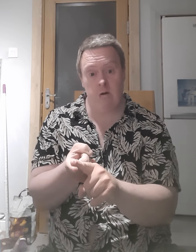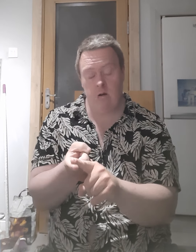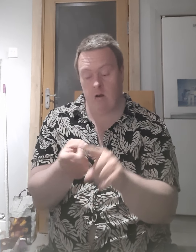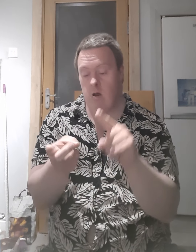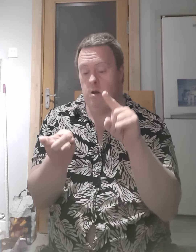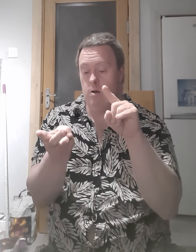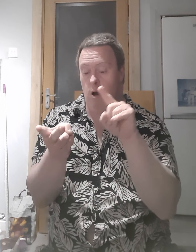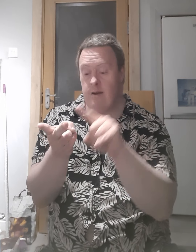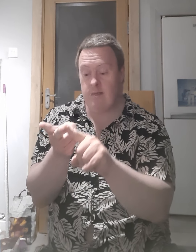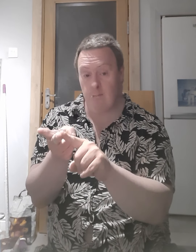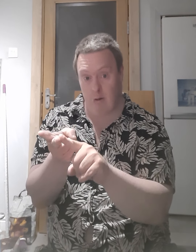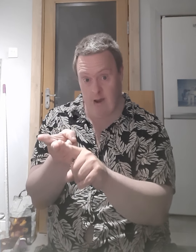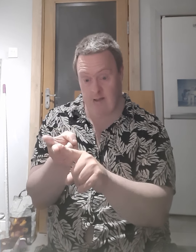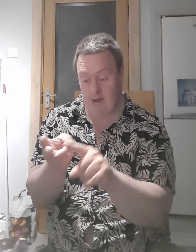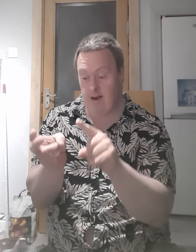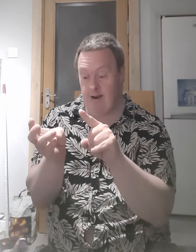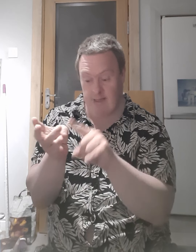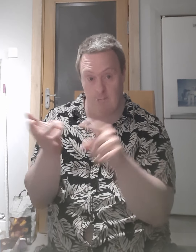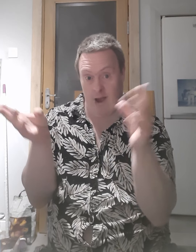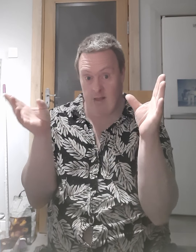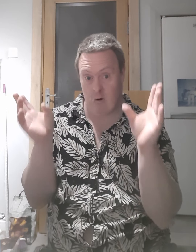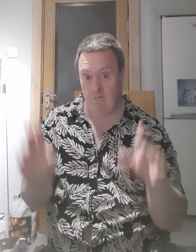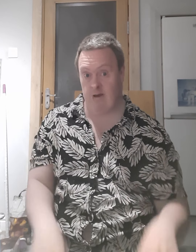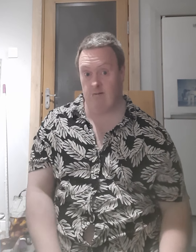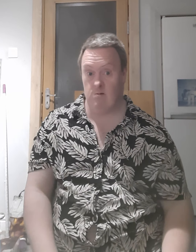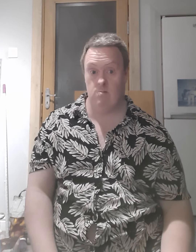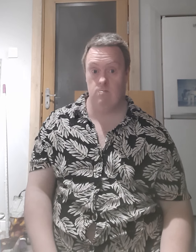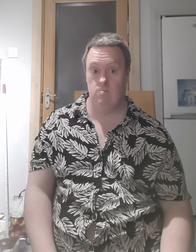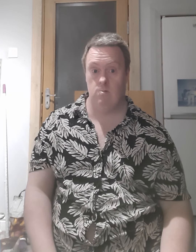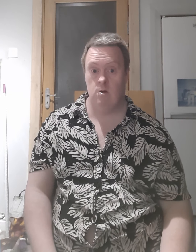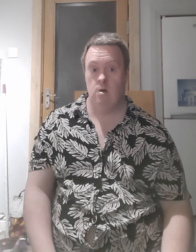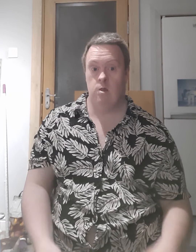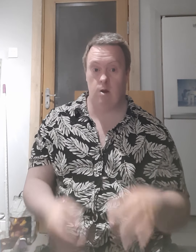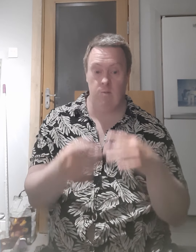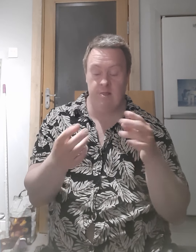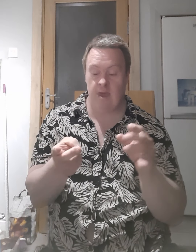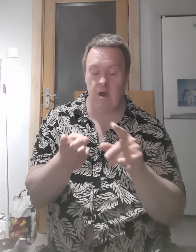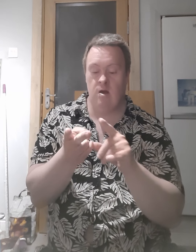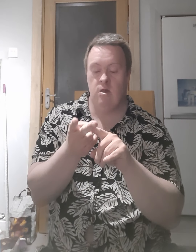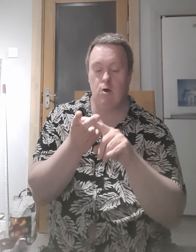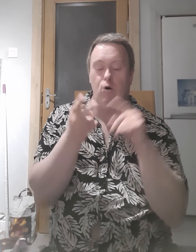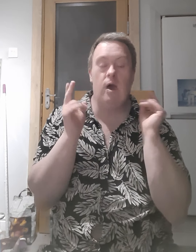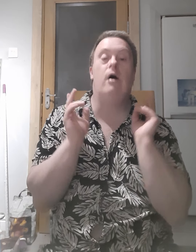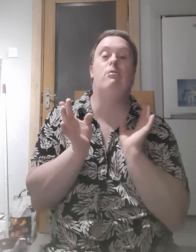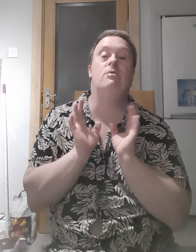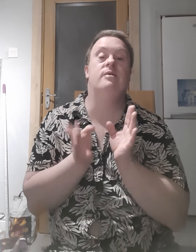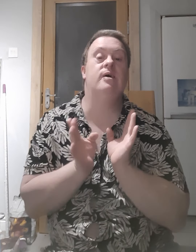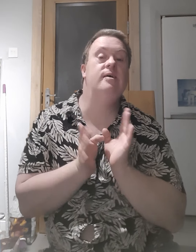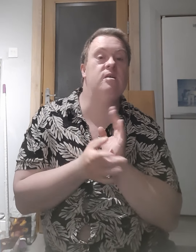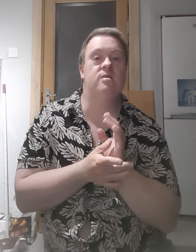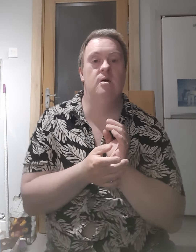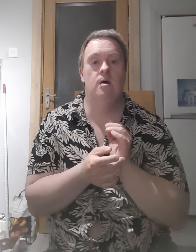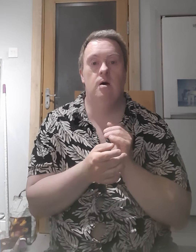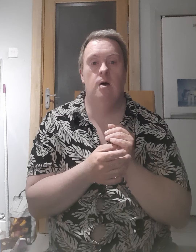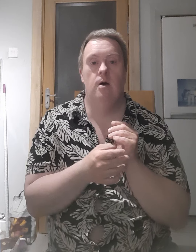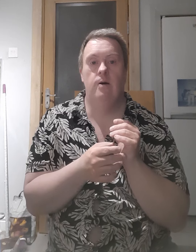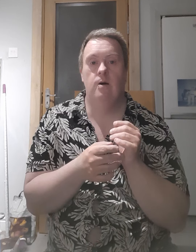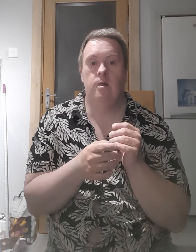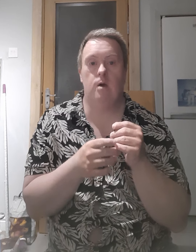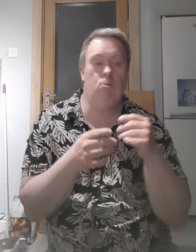no I need to play it and I need to balance over it so let me tell you so yeah I want to tell you this so I